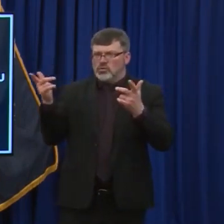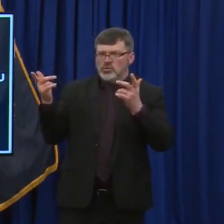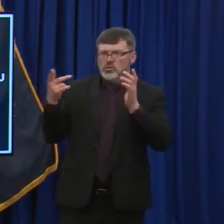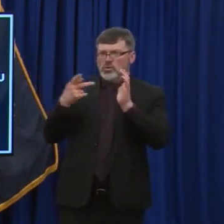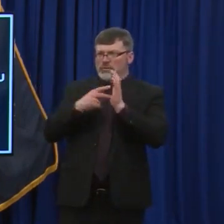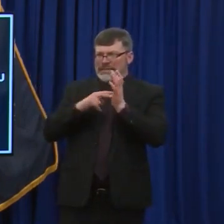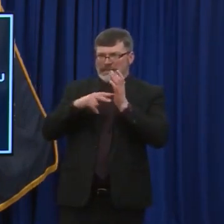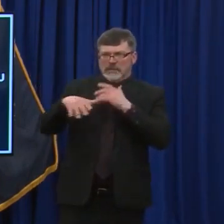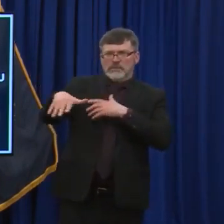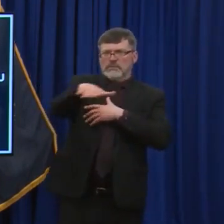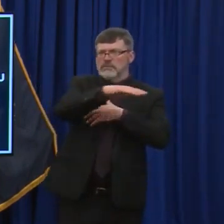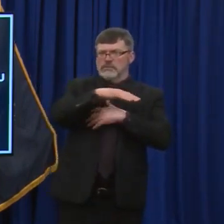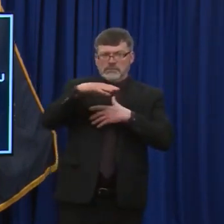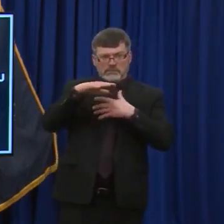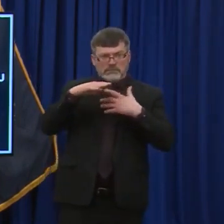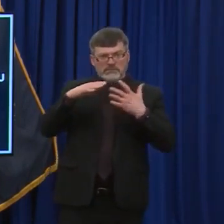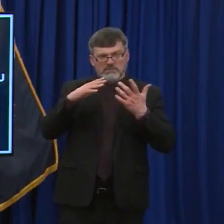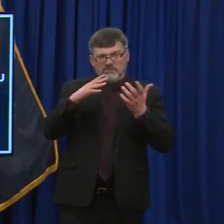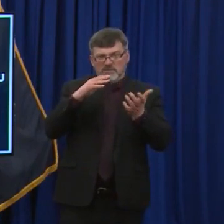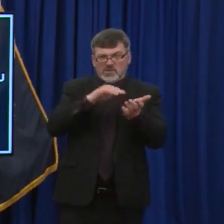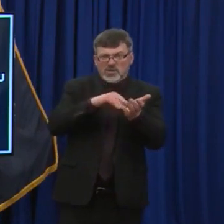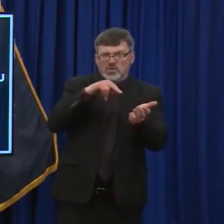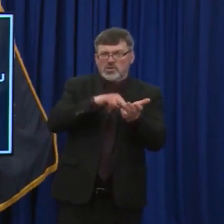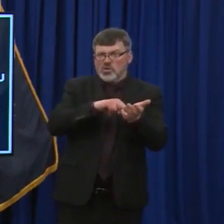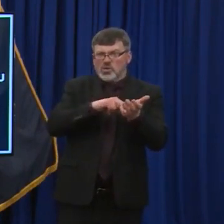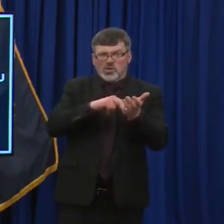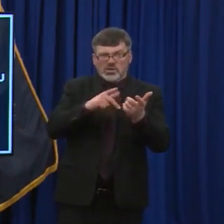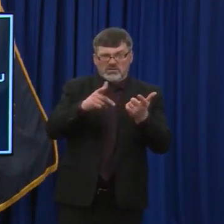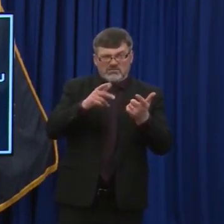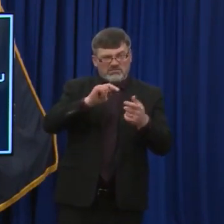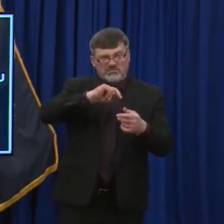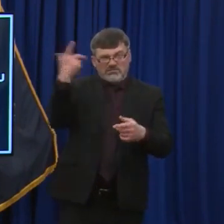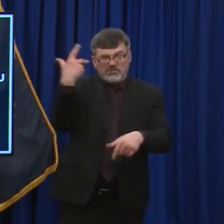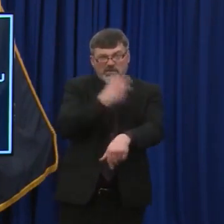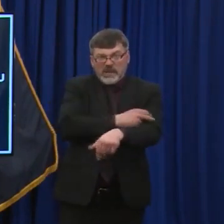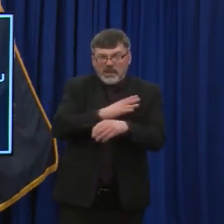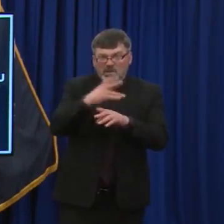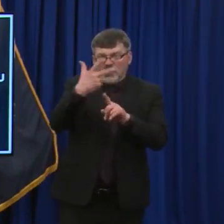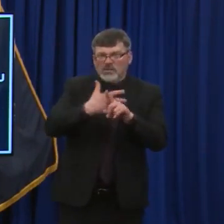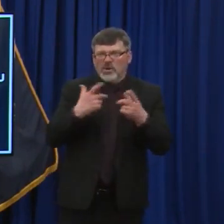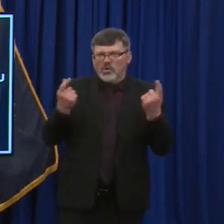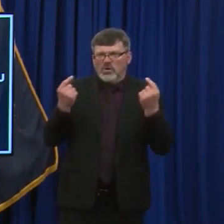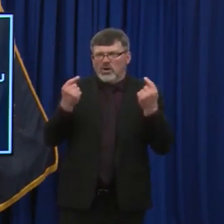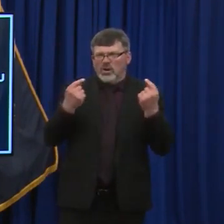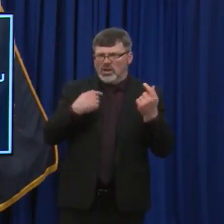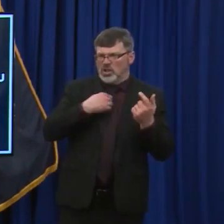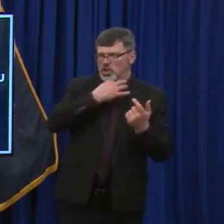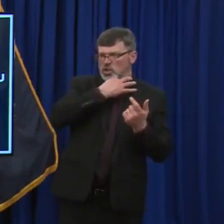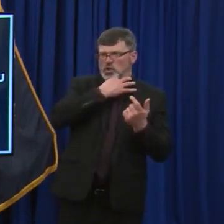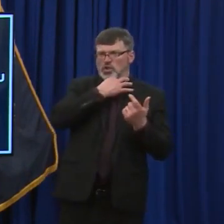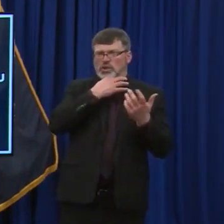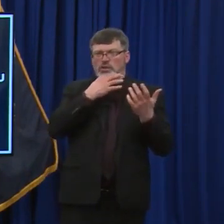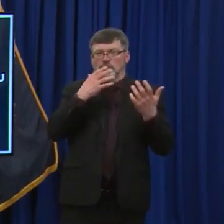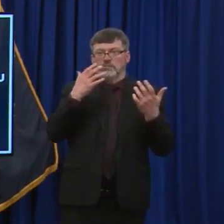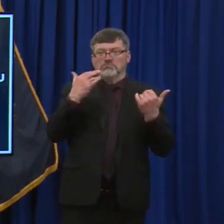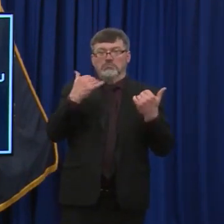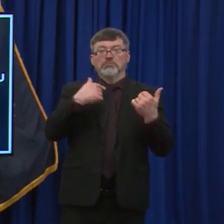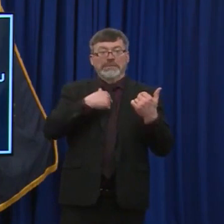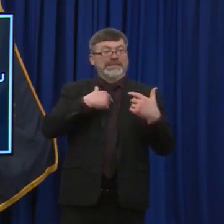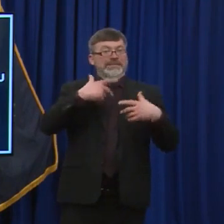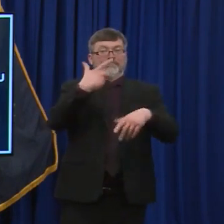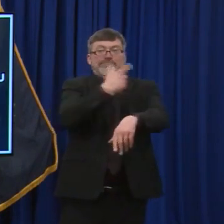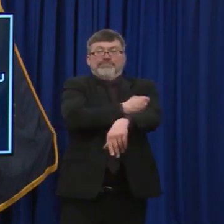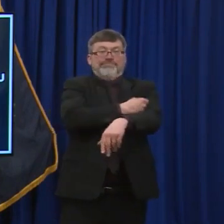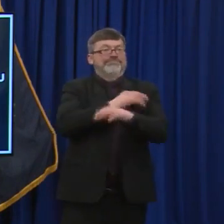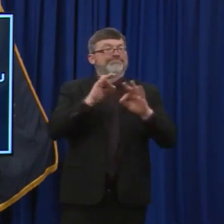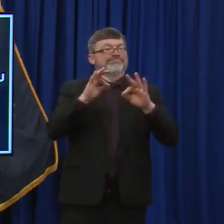days? And can you talk about, um, how people will know if the vaccines are getting now are still effective after